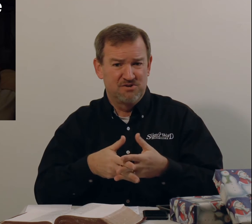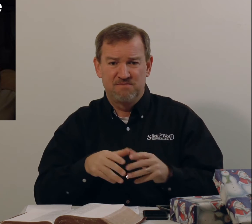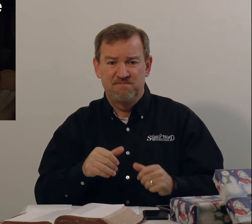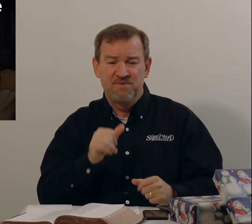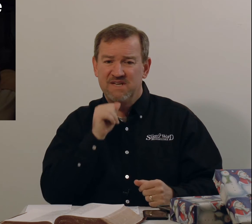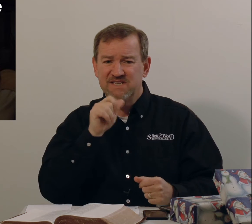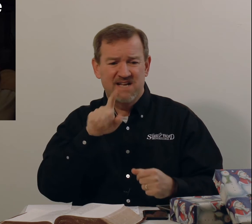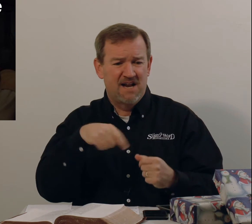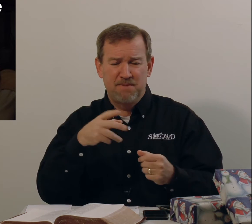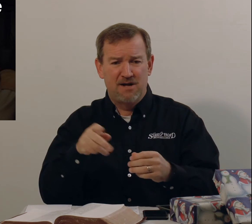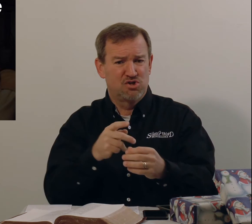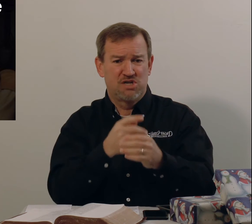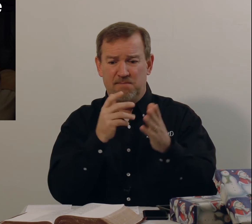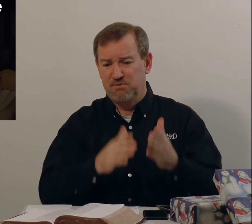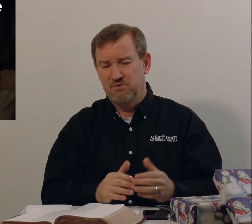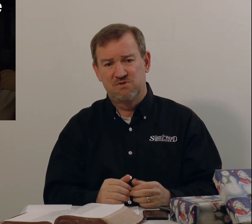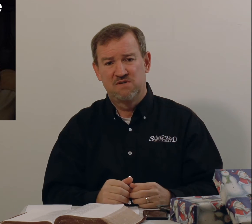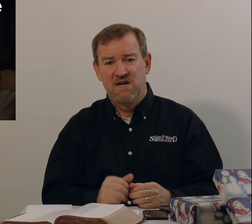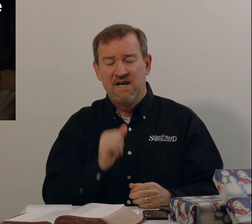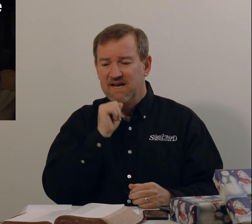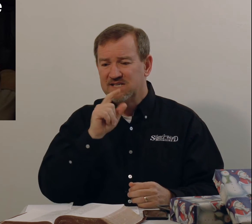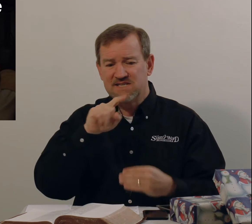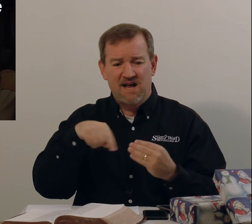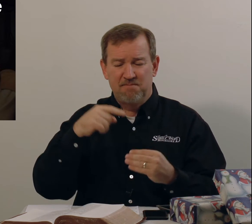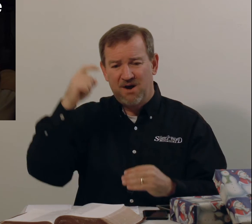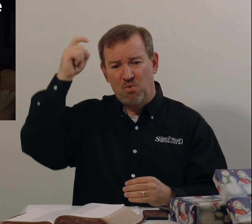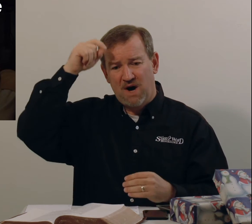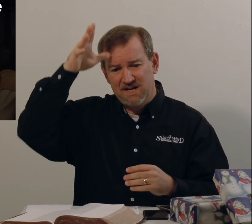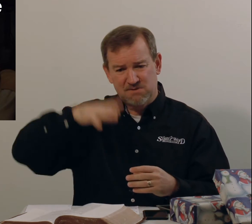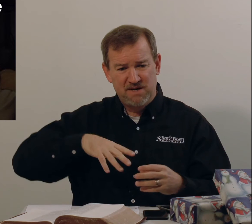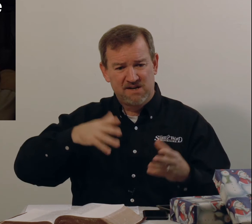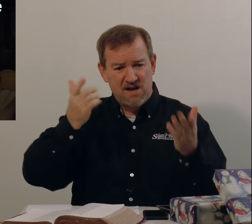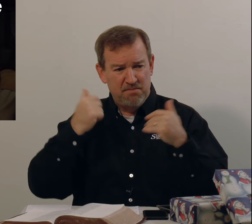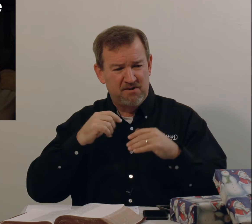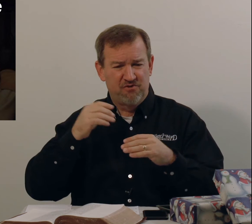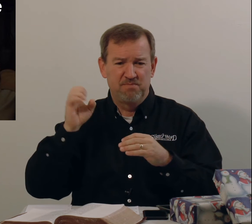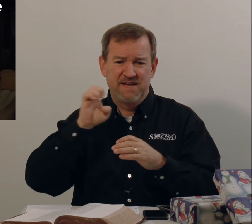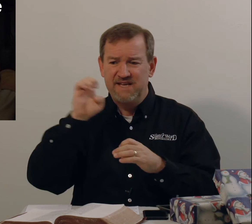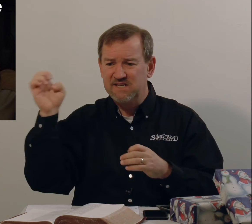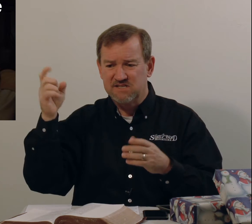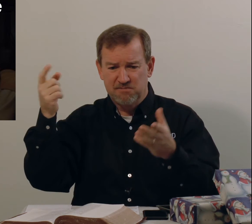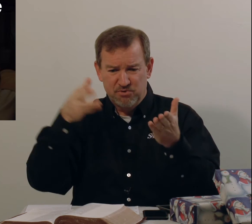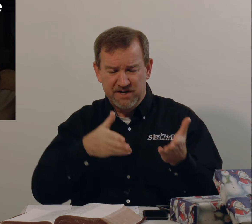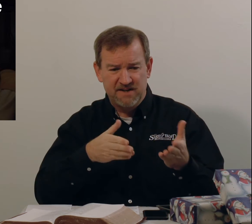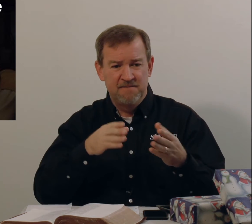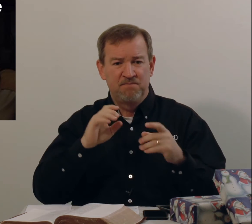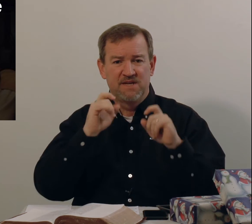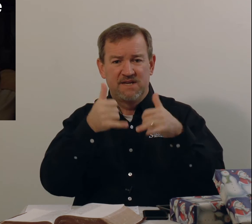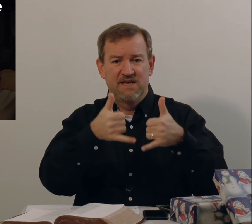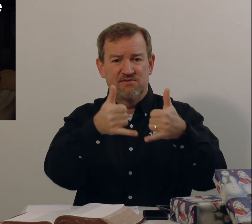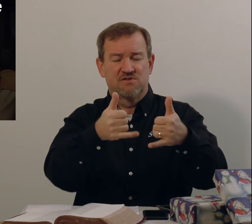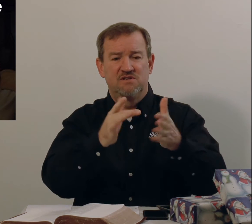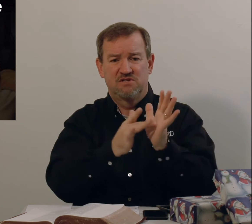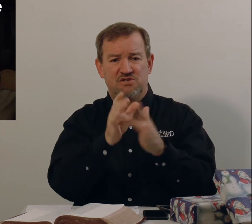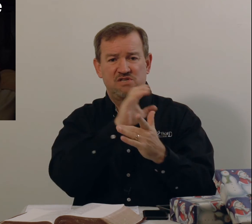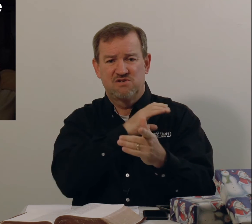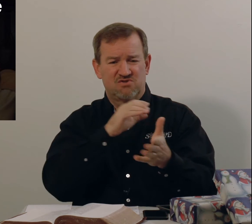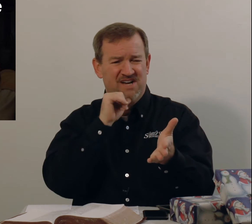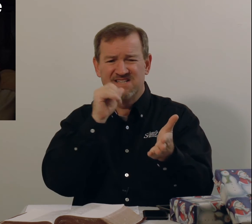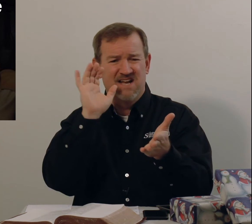It's not about shepherds. It's not about wise men coming from the east to bring gifts to Jesus Christ. It's